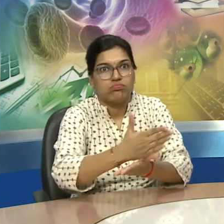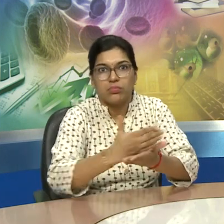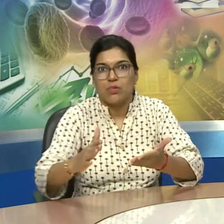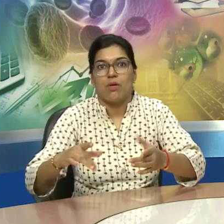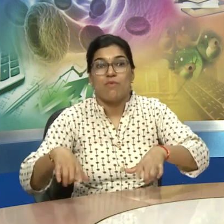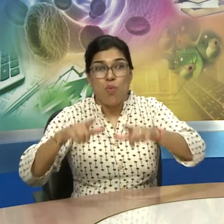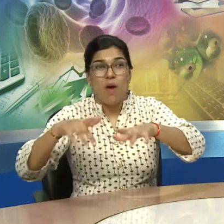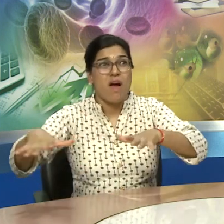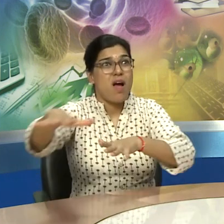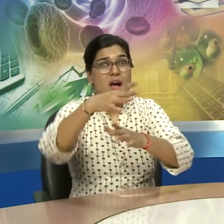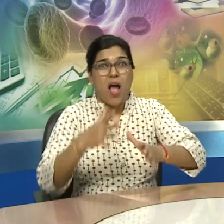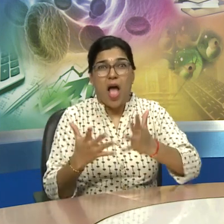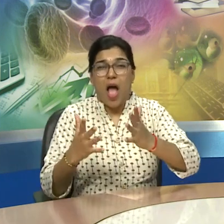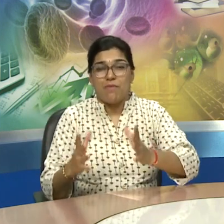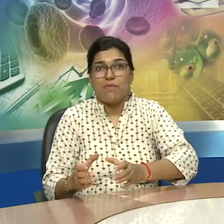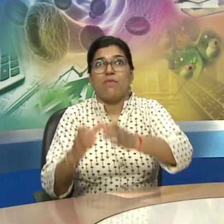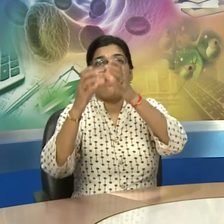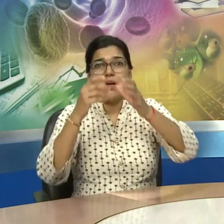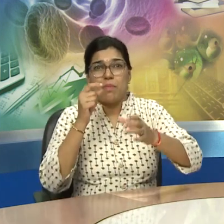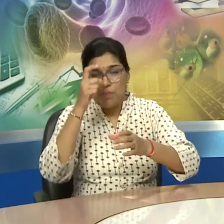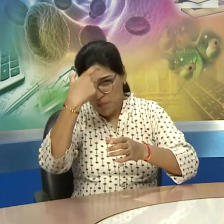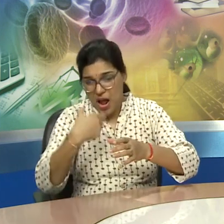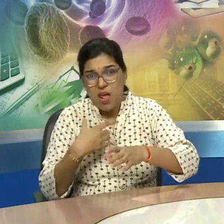were used to fell trees to cut down the trees